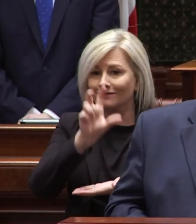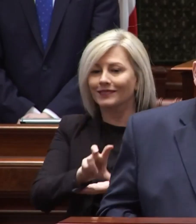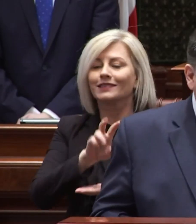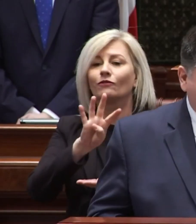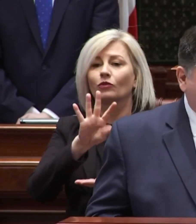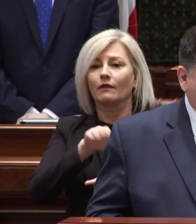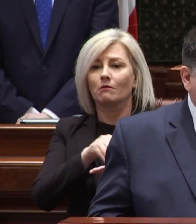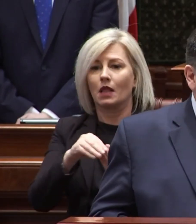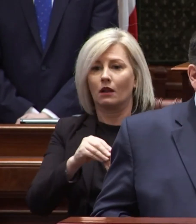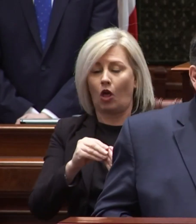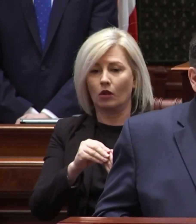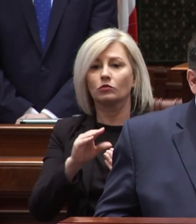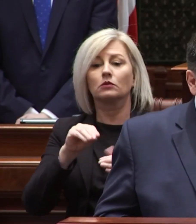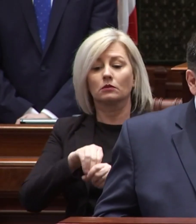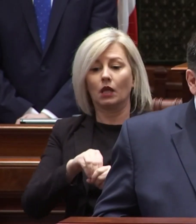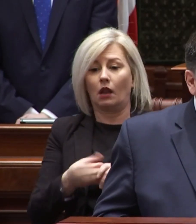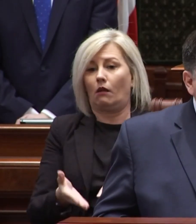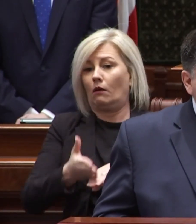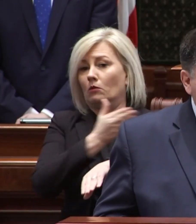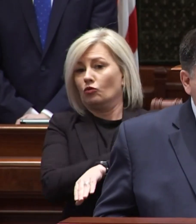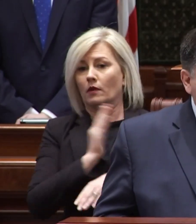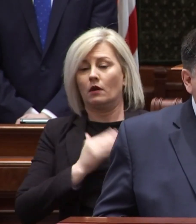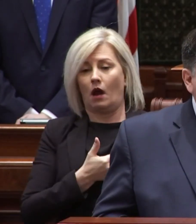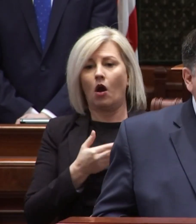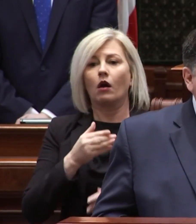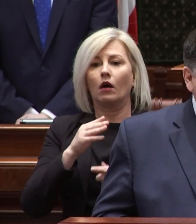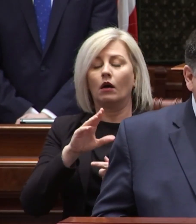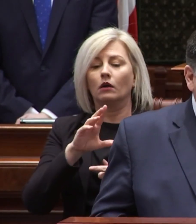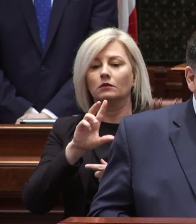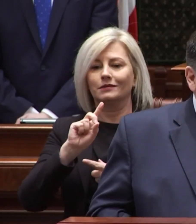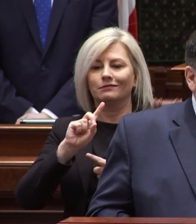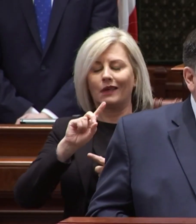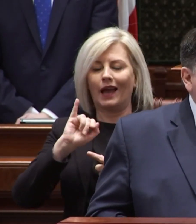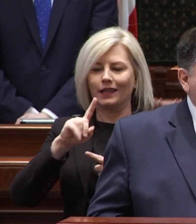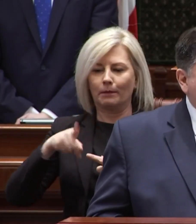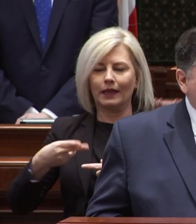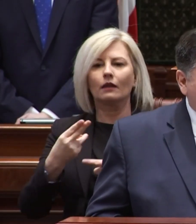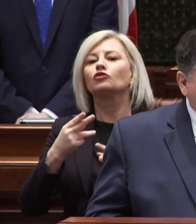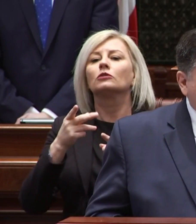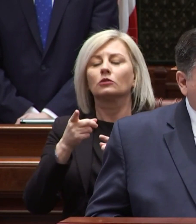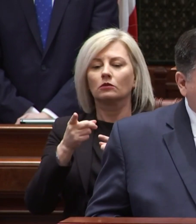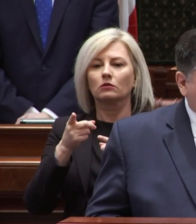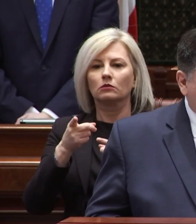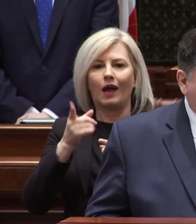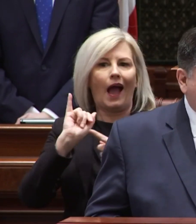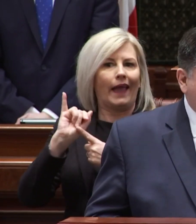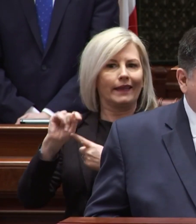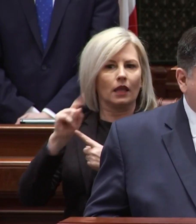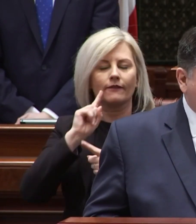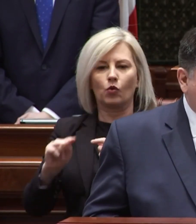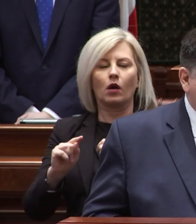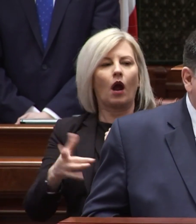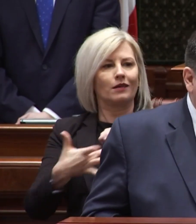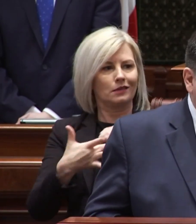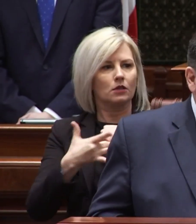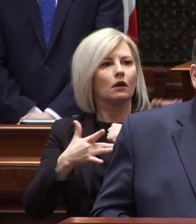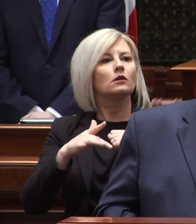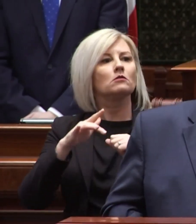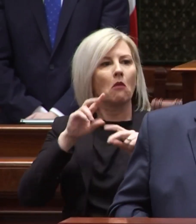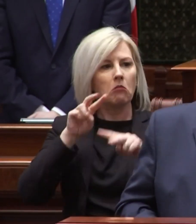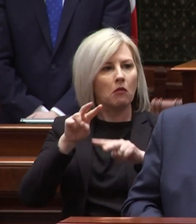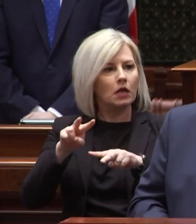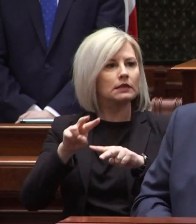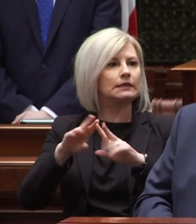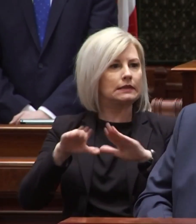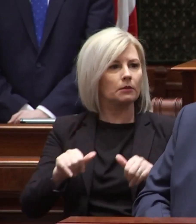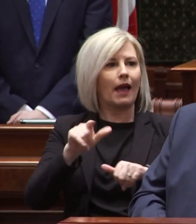45 million dollars in upgrading our department of public health's i.t for illinois national electronic disease surveillance system